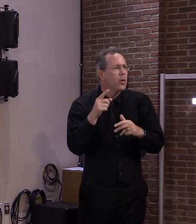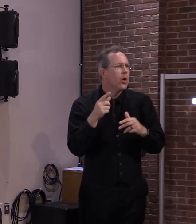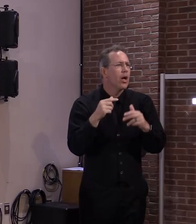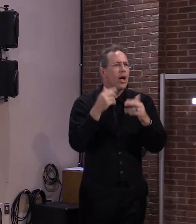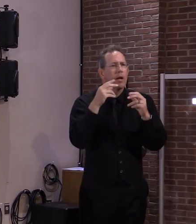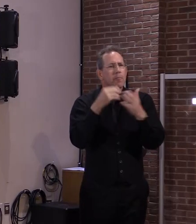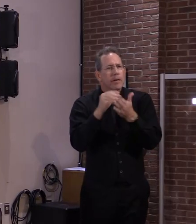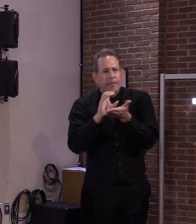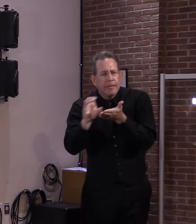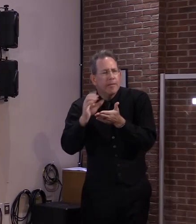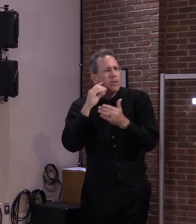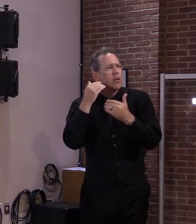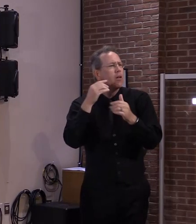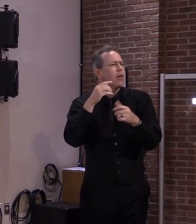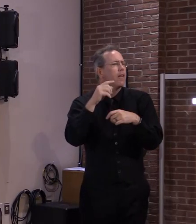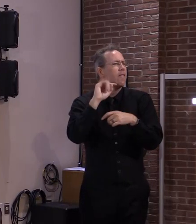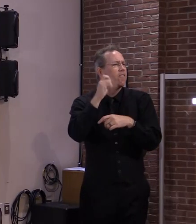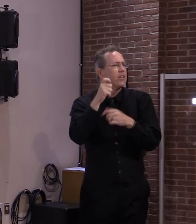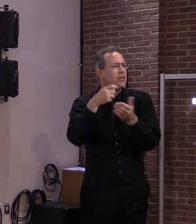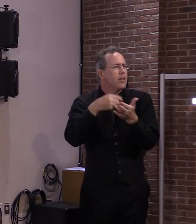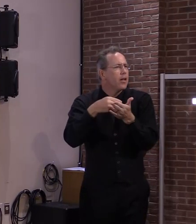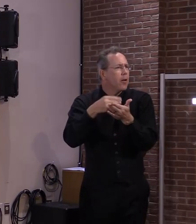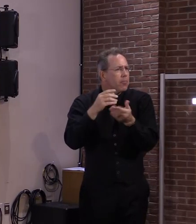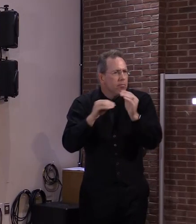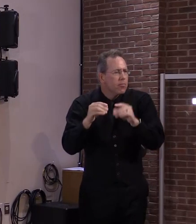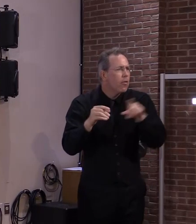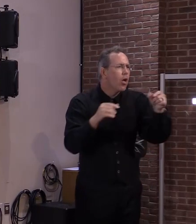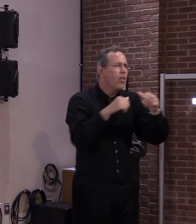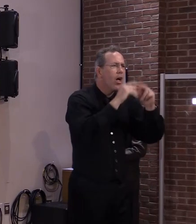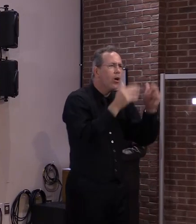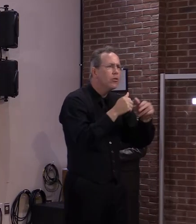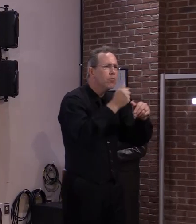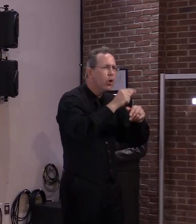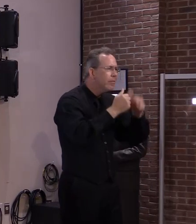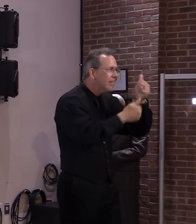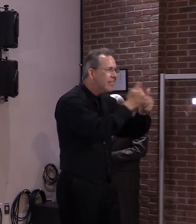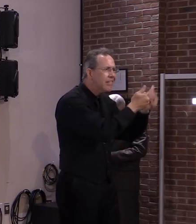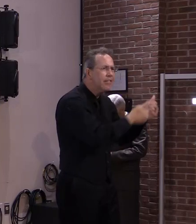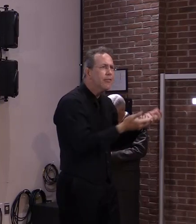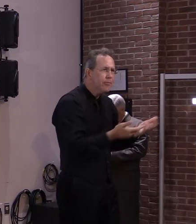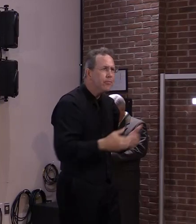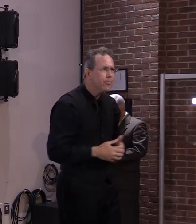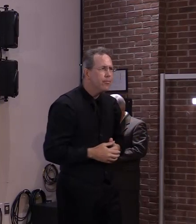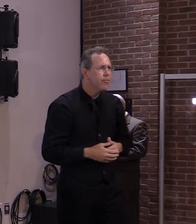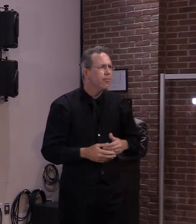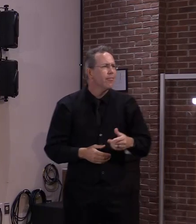Right, but that's not because, I mean, that money is obviously not going to turn into housing within the next few months.